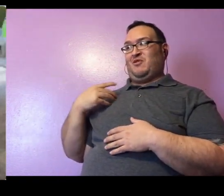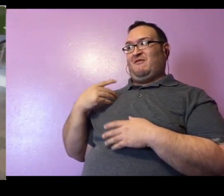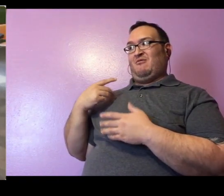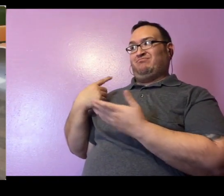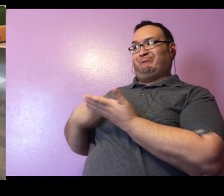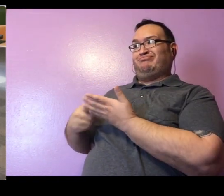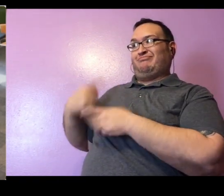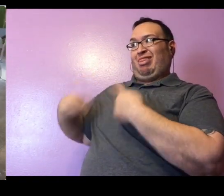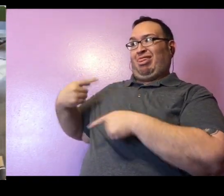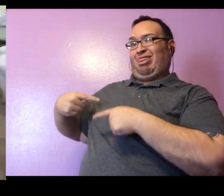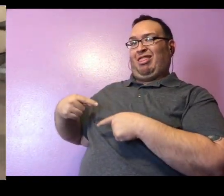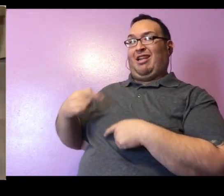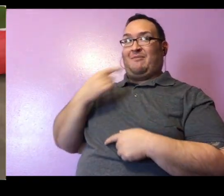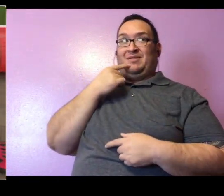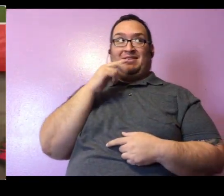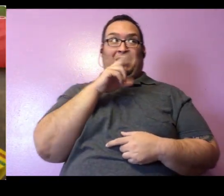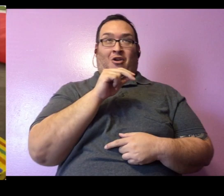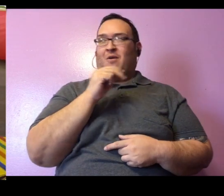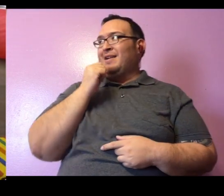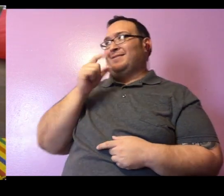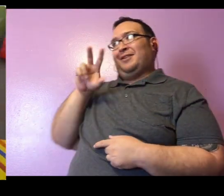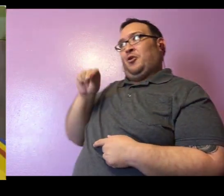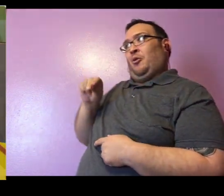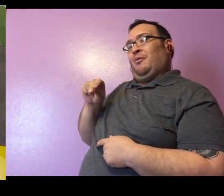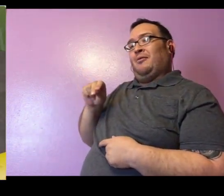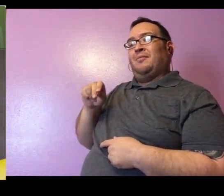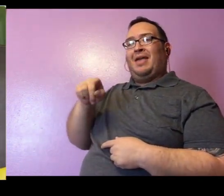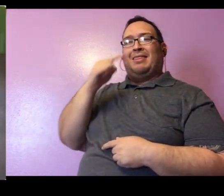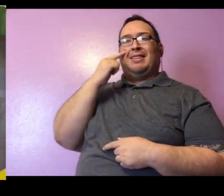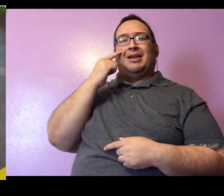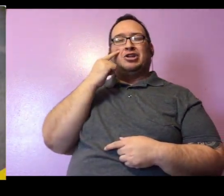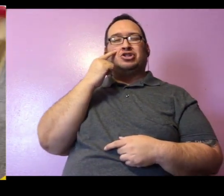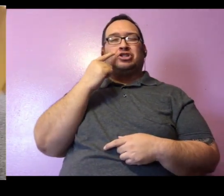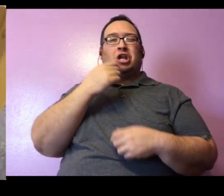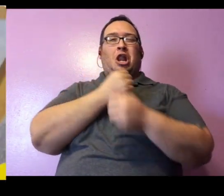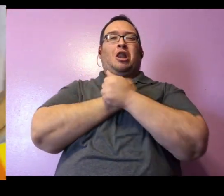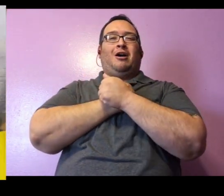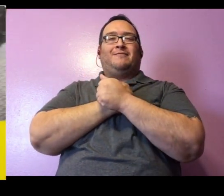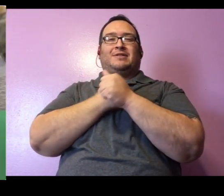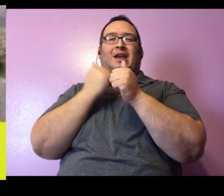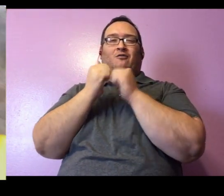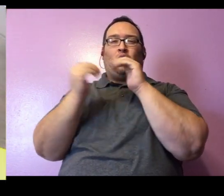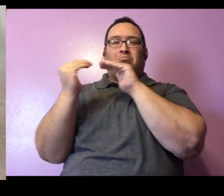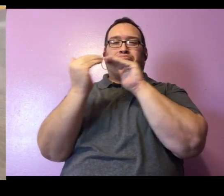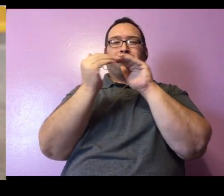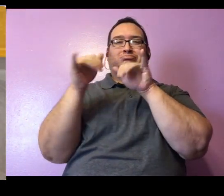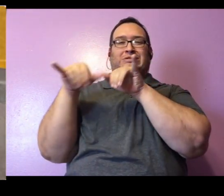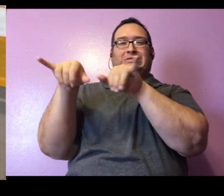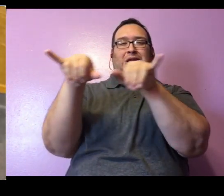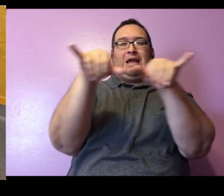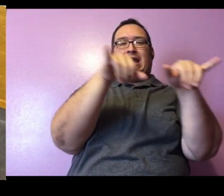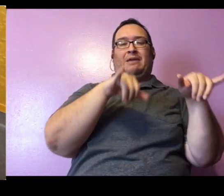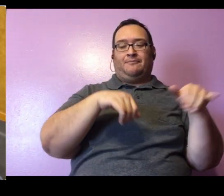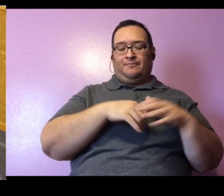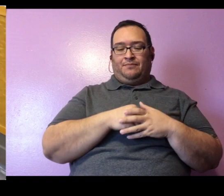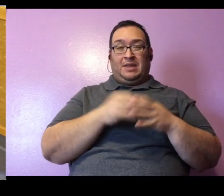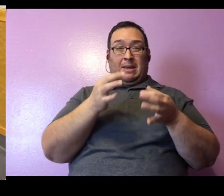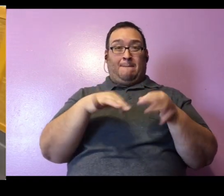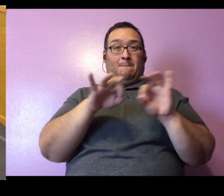I would say no. I'm going to say no. I think that she actually loves us all fairly equally. The important thing with